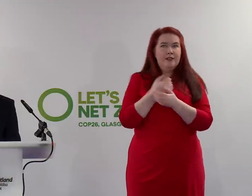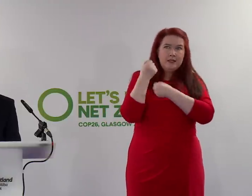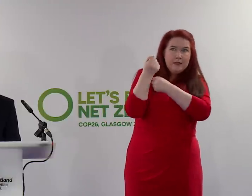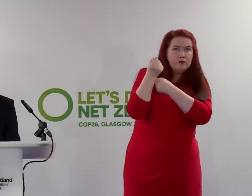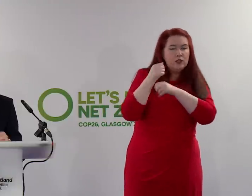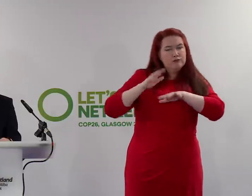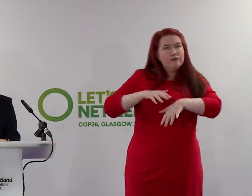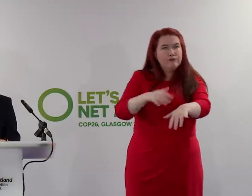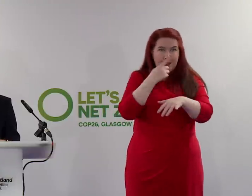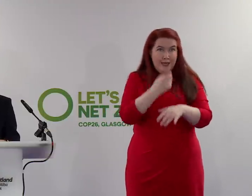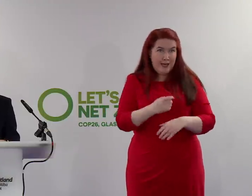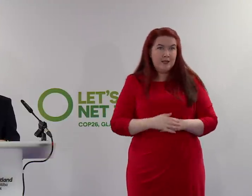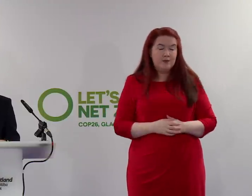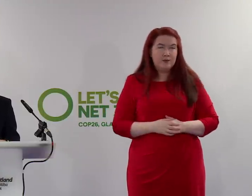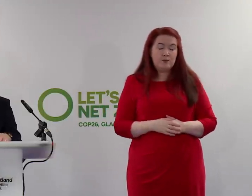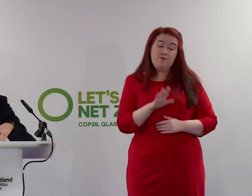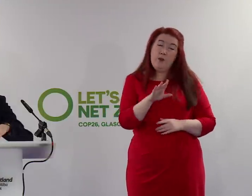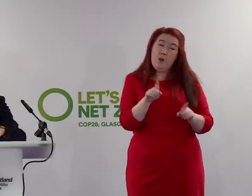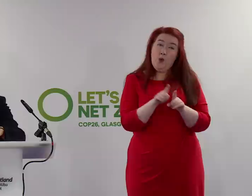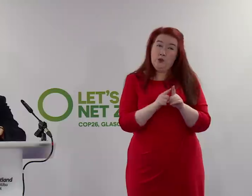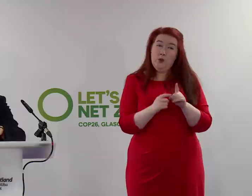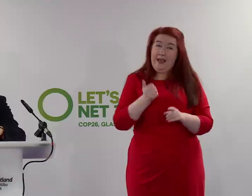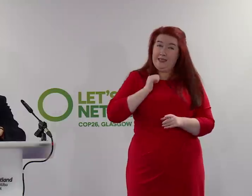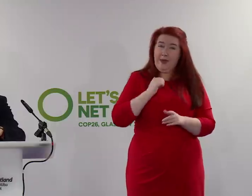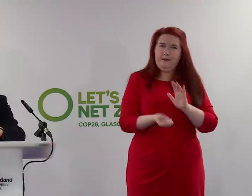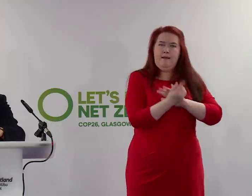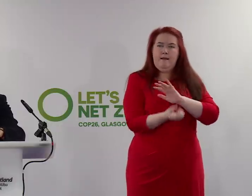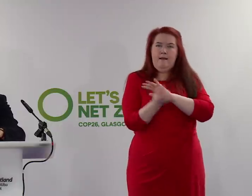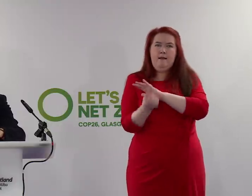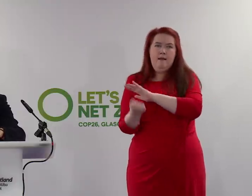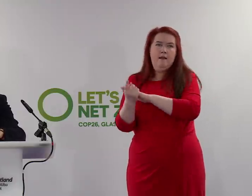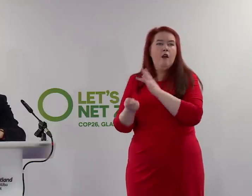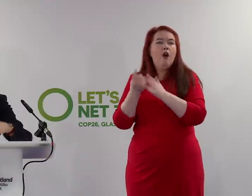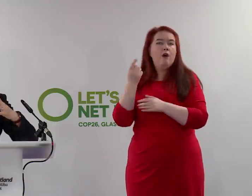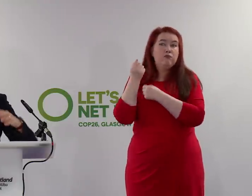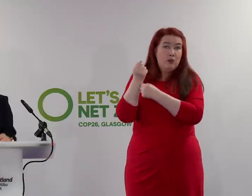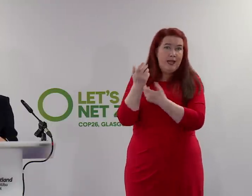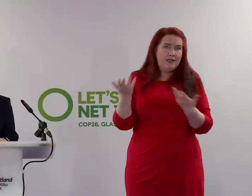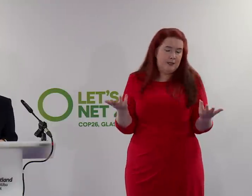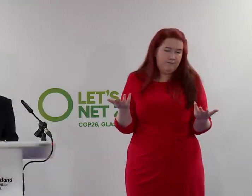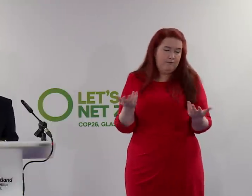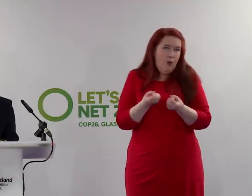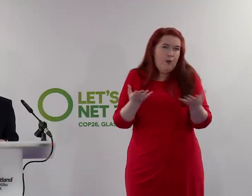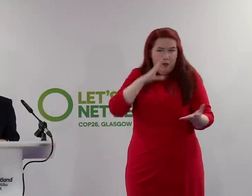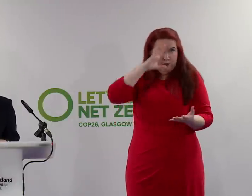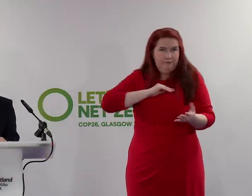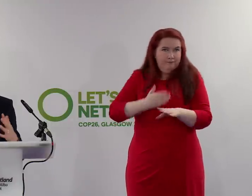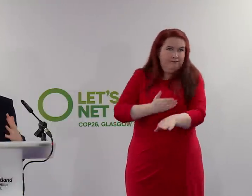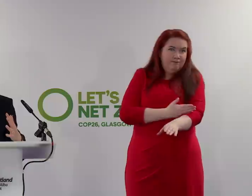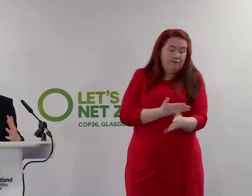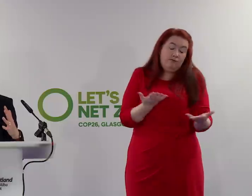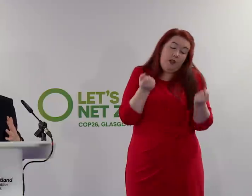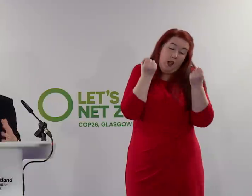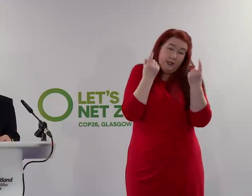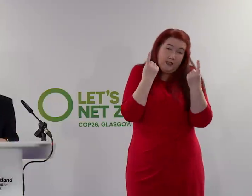We also, though, expect that other protests will take place without warning, that is understandable, and